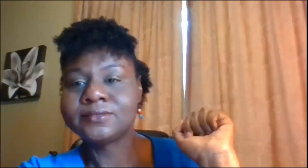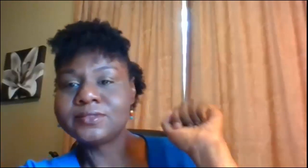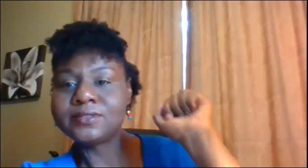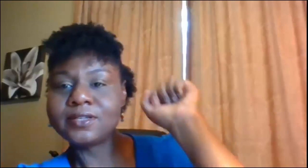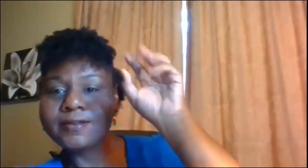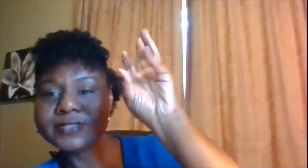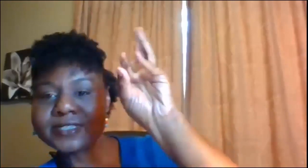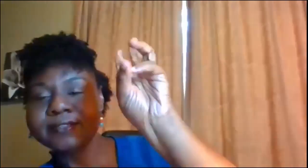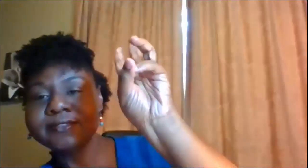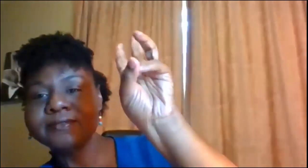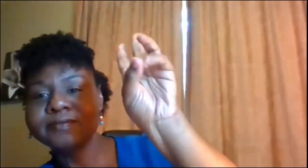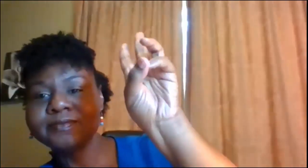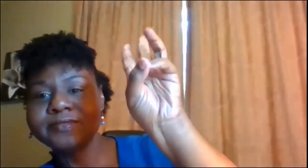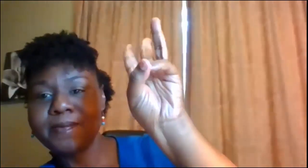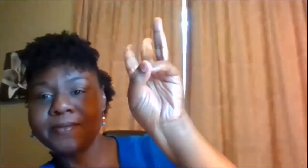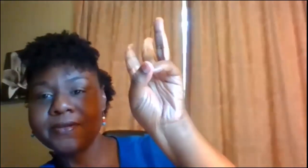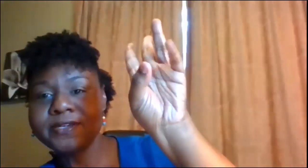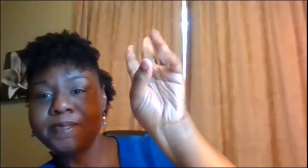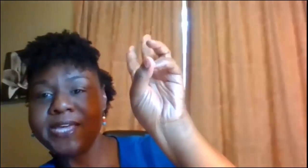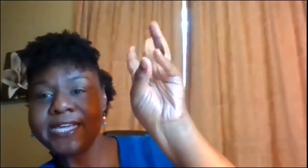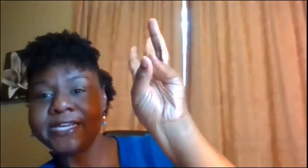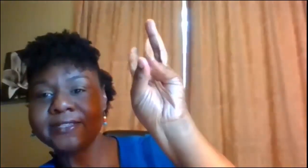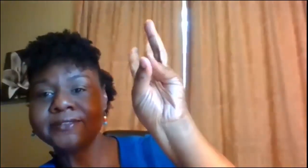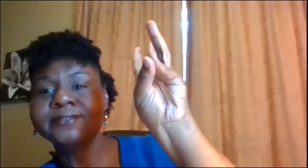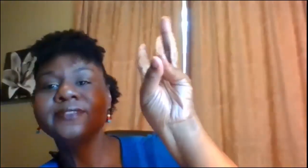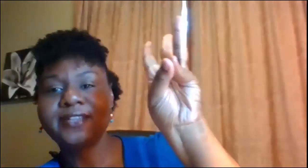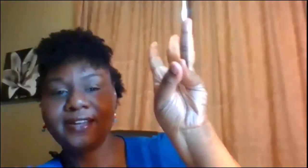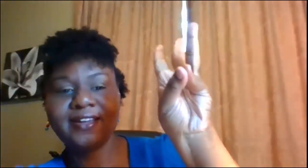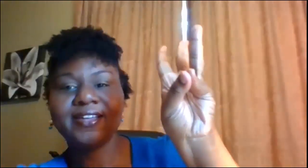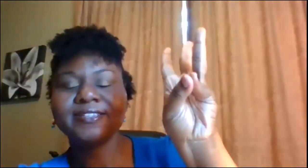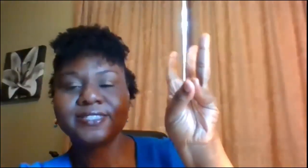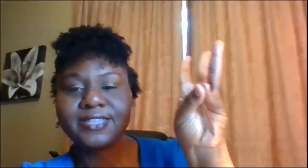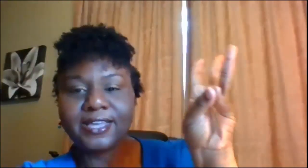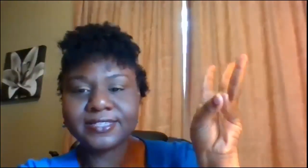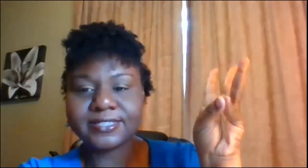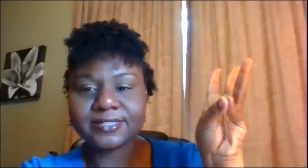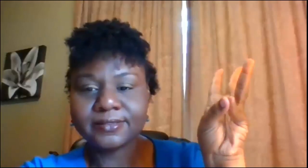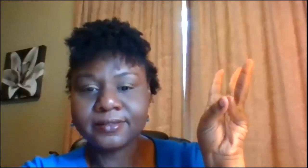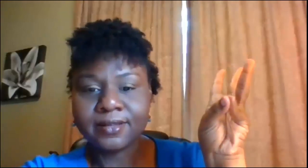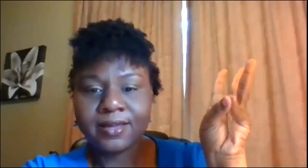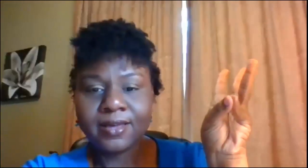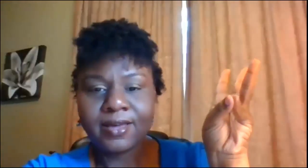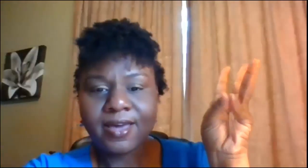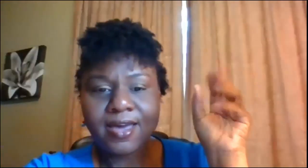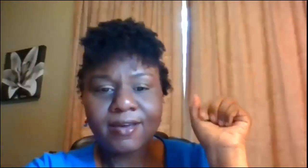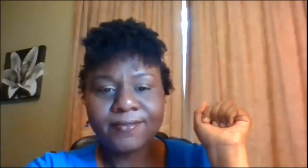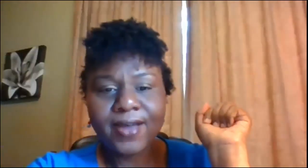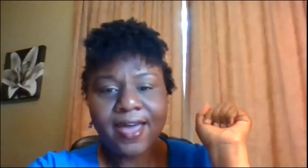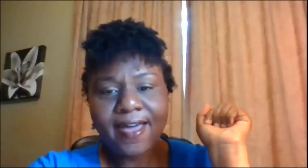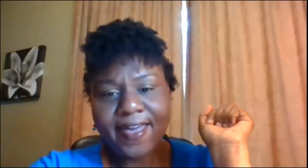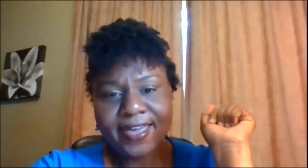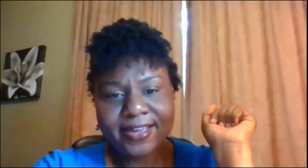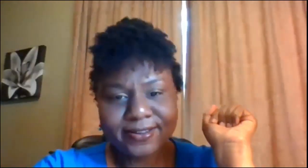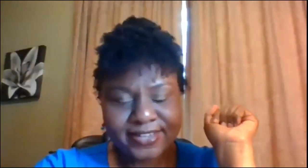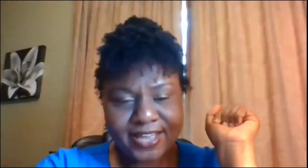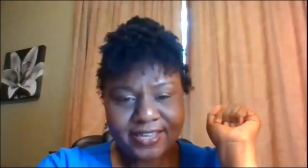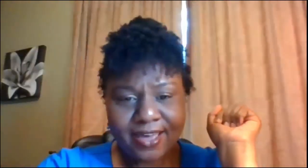close yep go to your pinky good six all right Danielle yeah